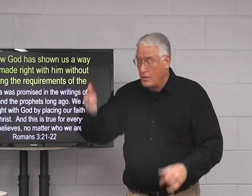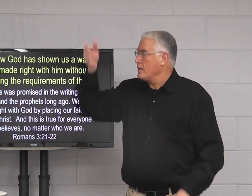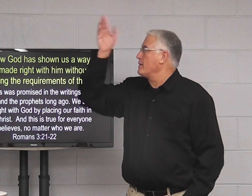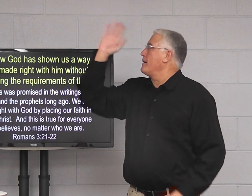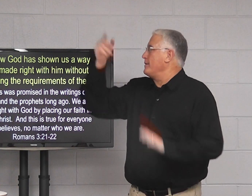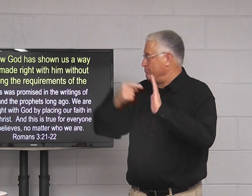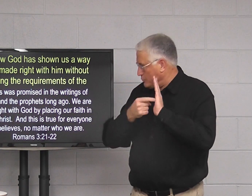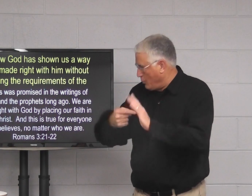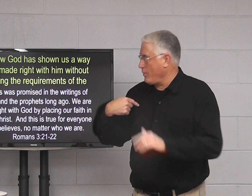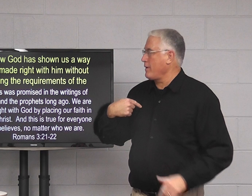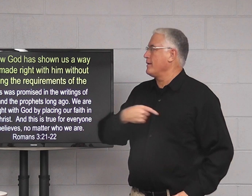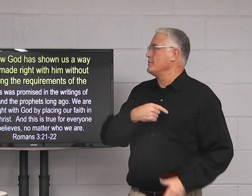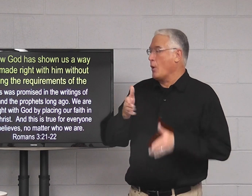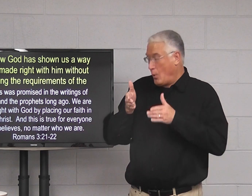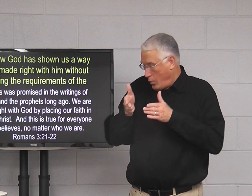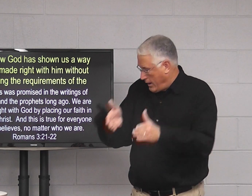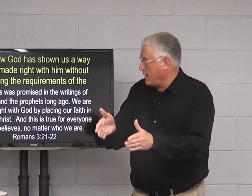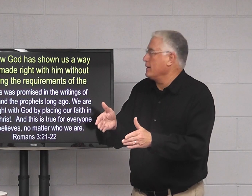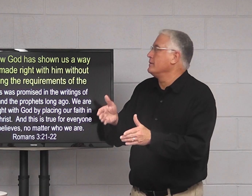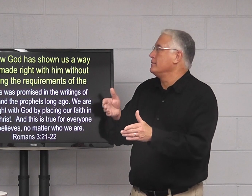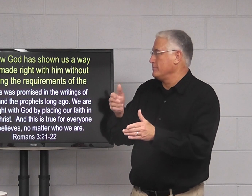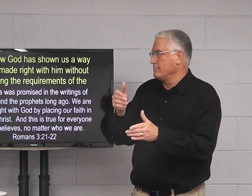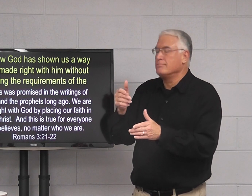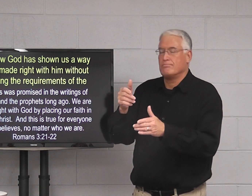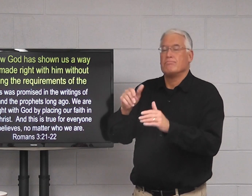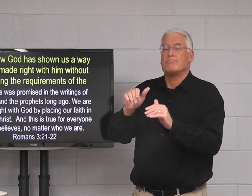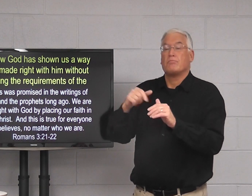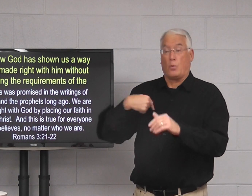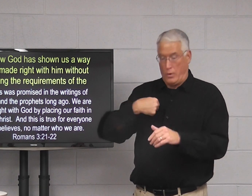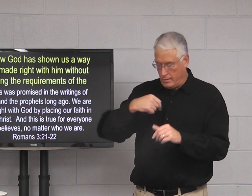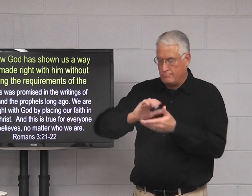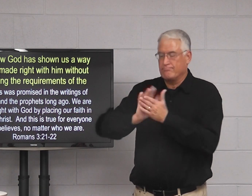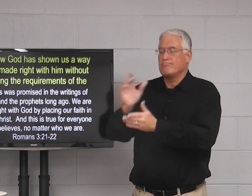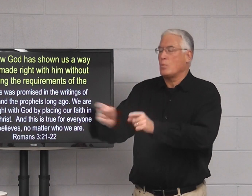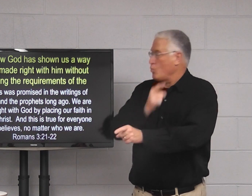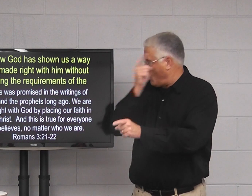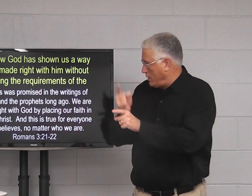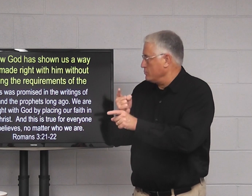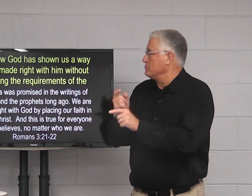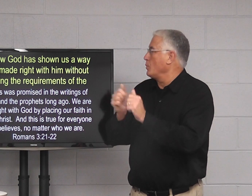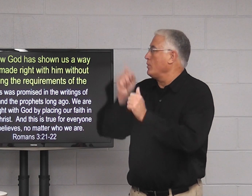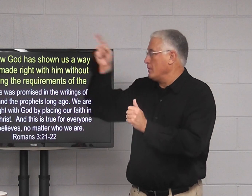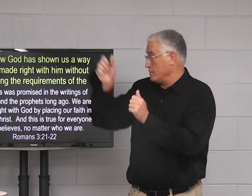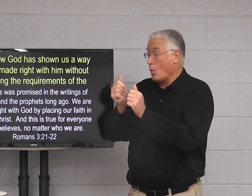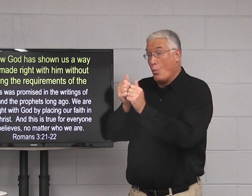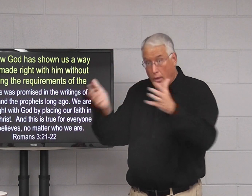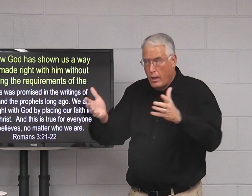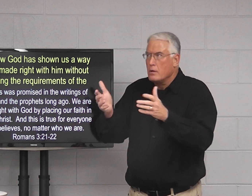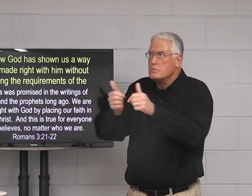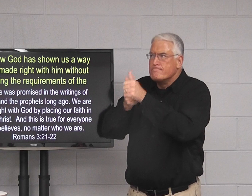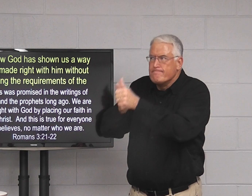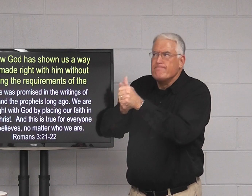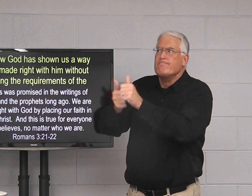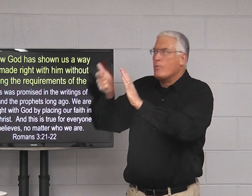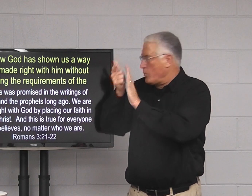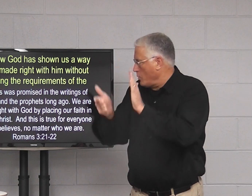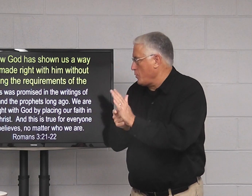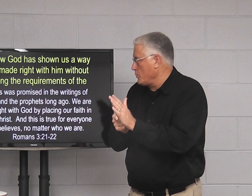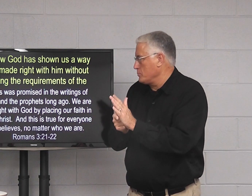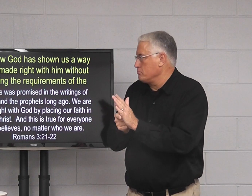But, now God has shown us a way that we can become right with him without keeping